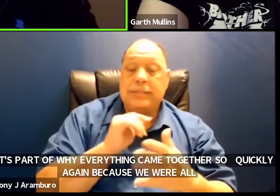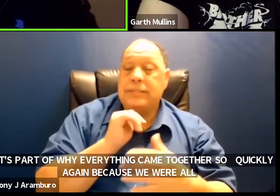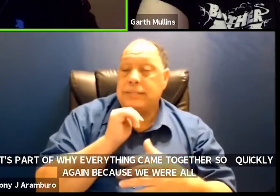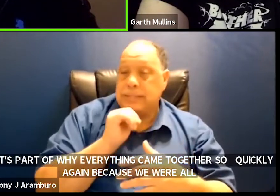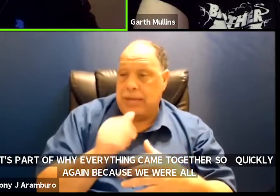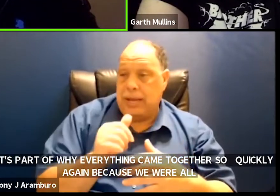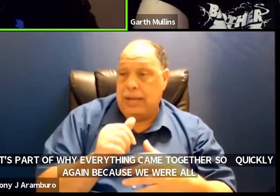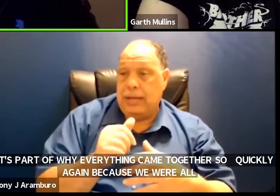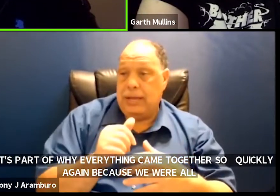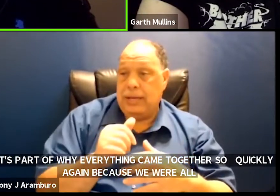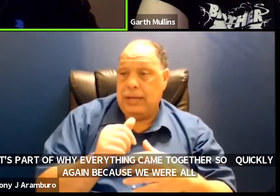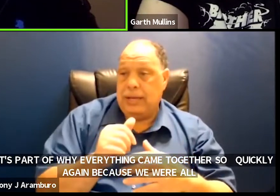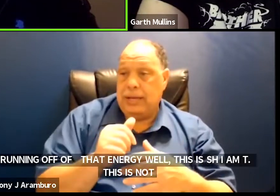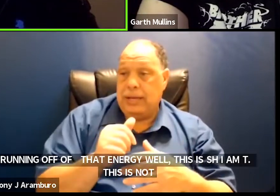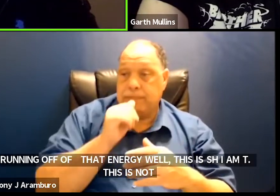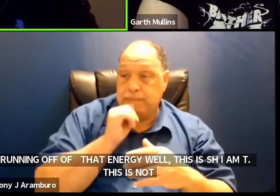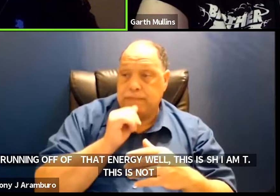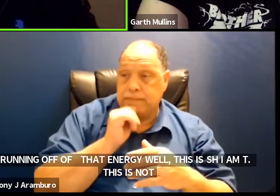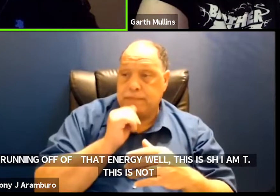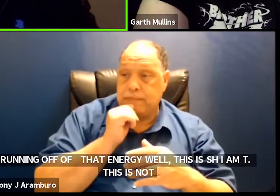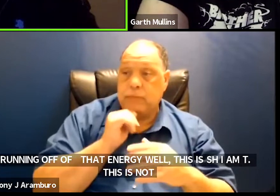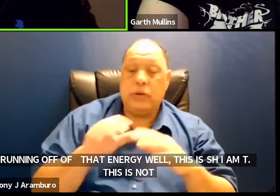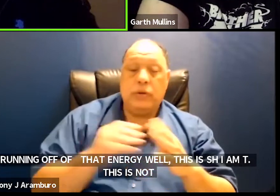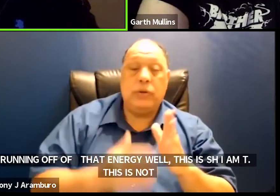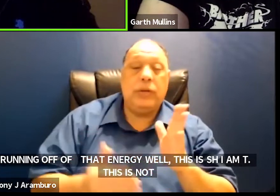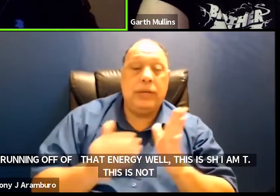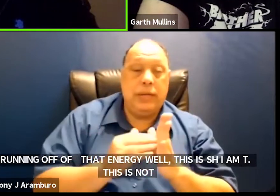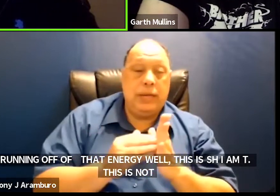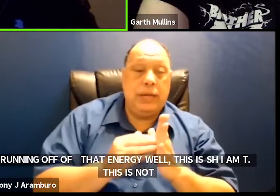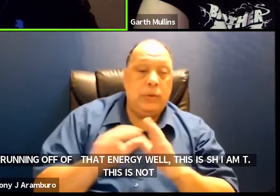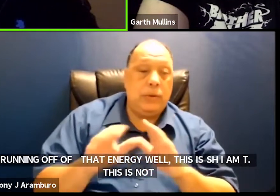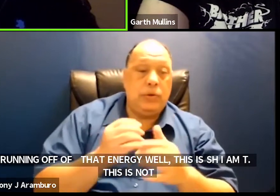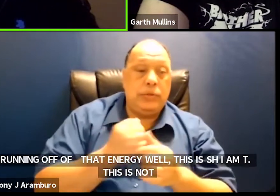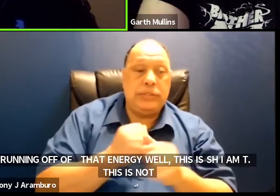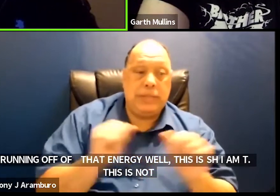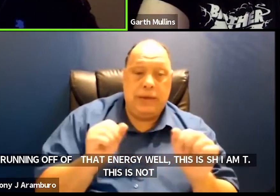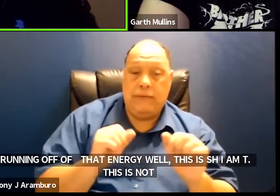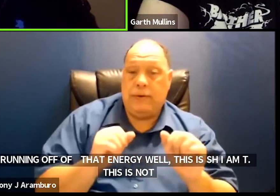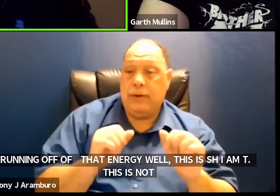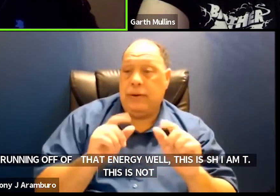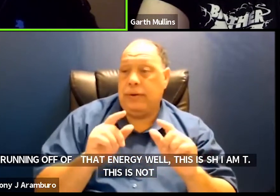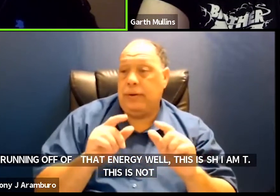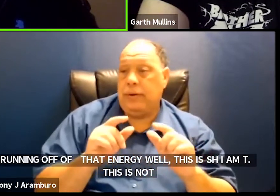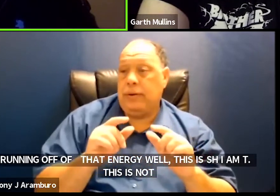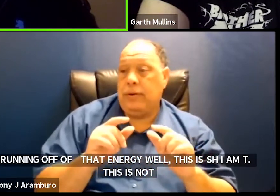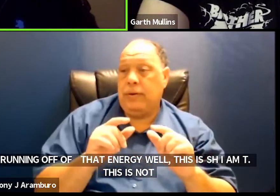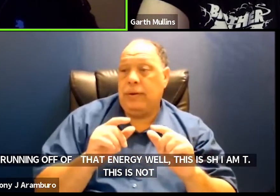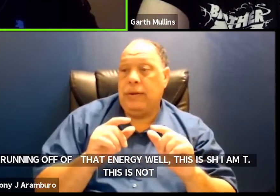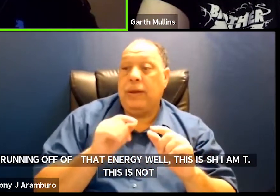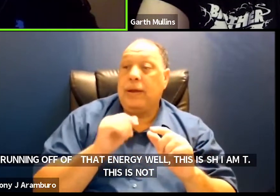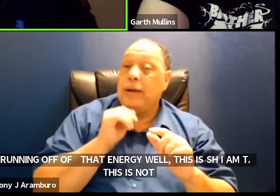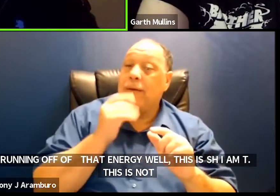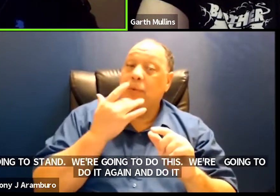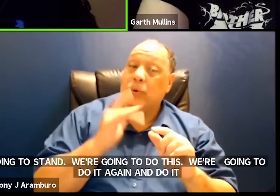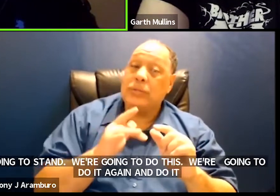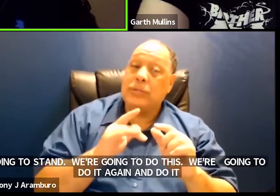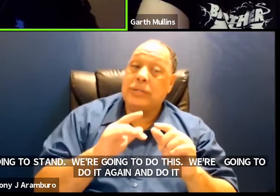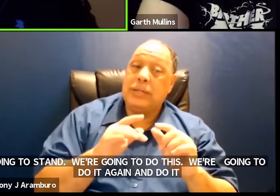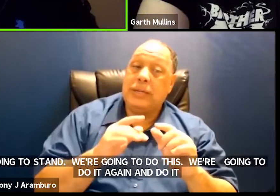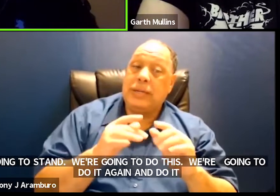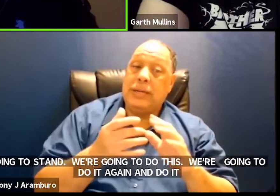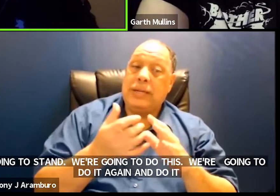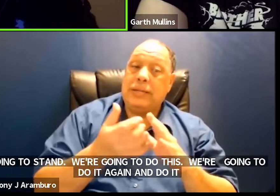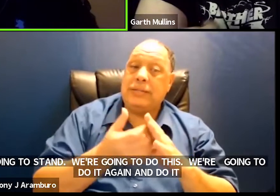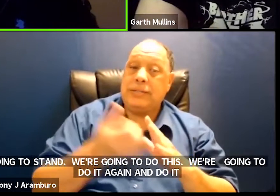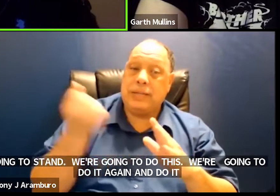we're gonna do this we're gonna do it again and we're going to do it safer and more secure which i mean unfortunately does take away from a